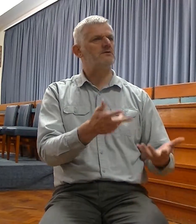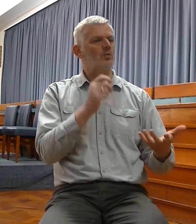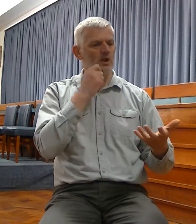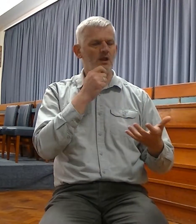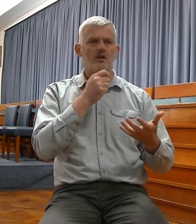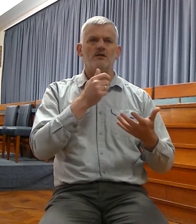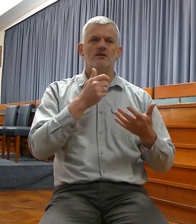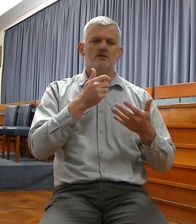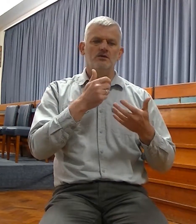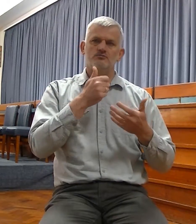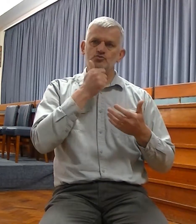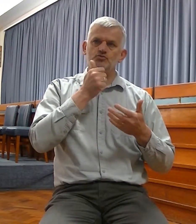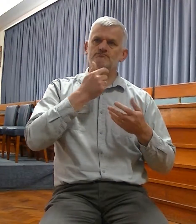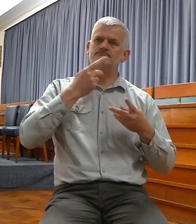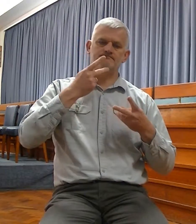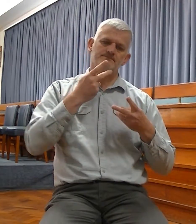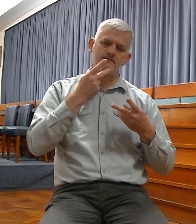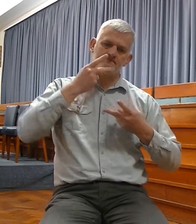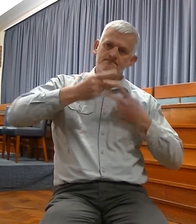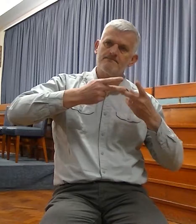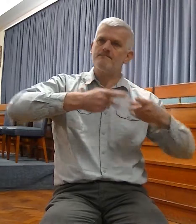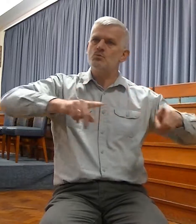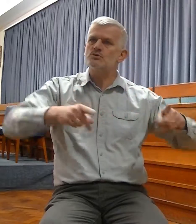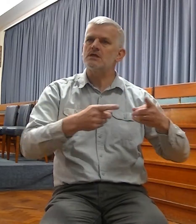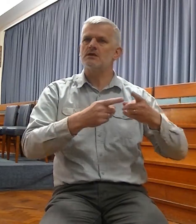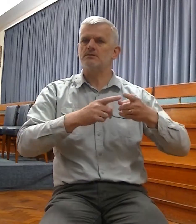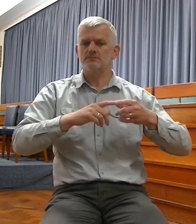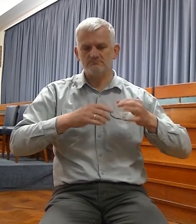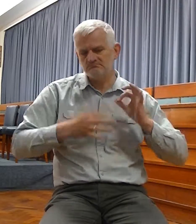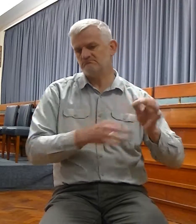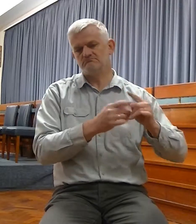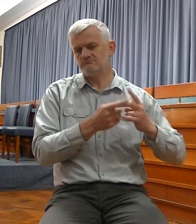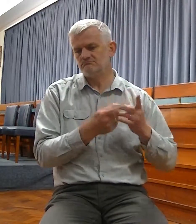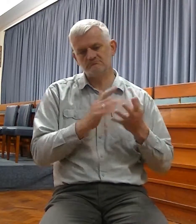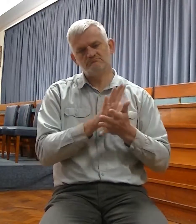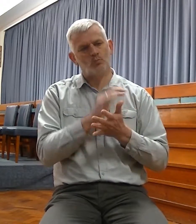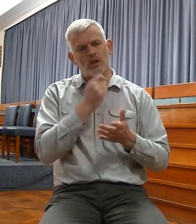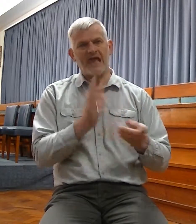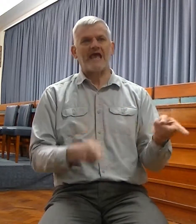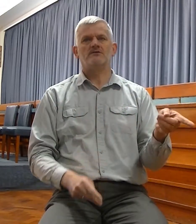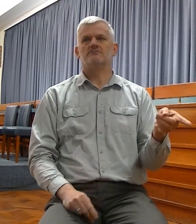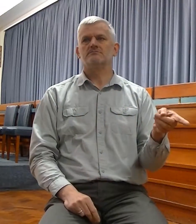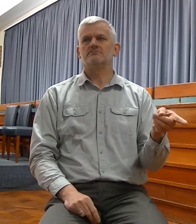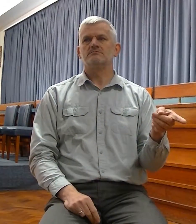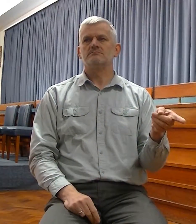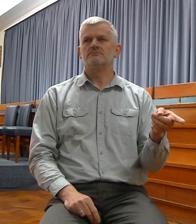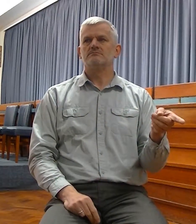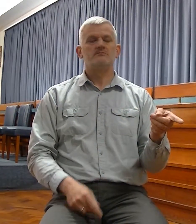go forth in the dances of them that make merry. Thou shalt yet plant vines upon the